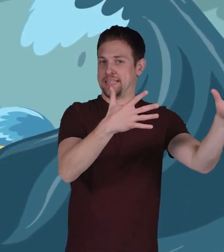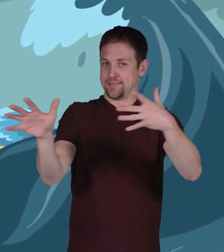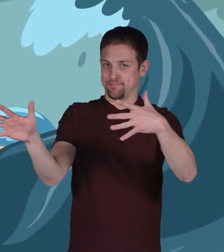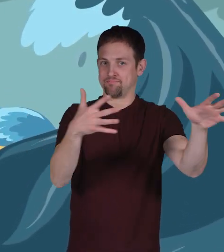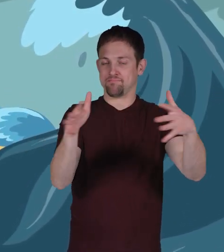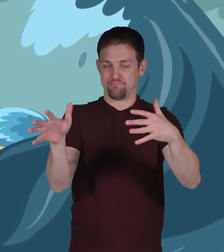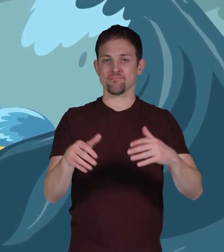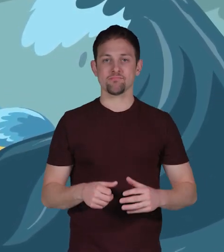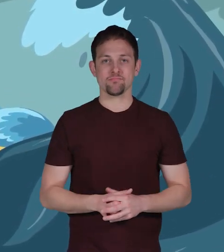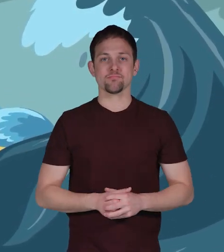wind